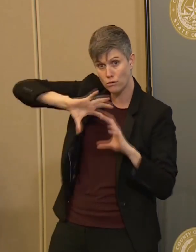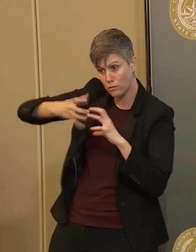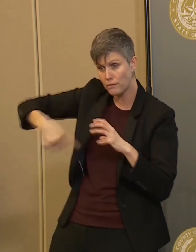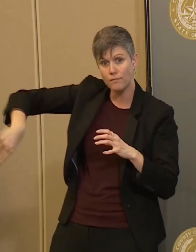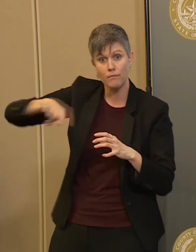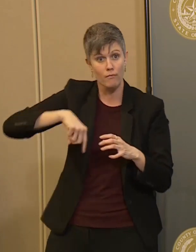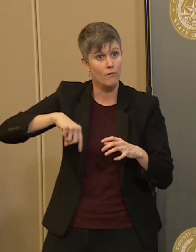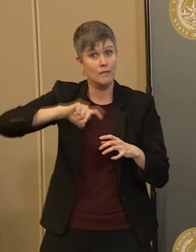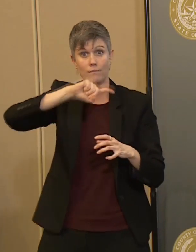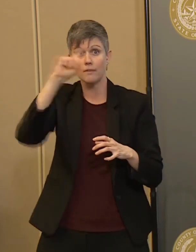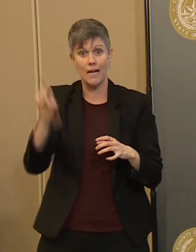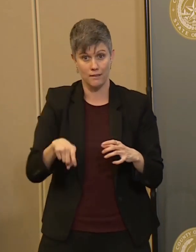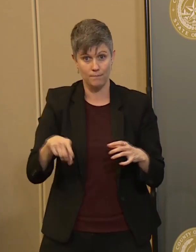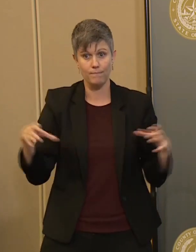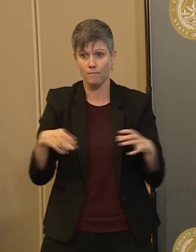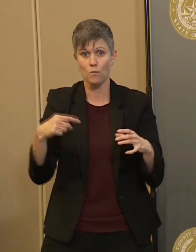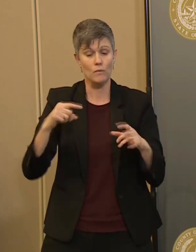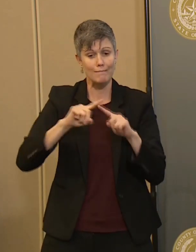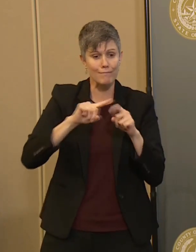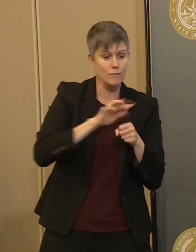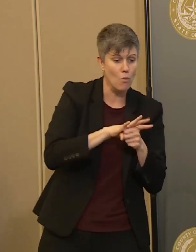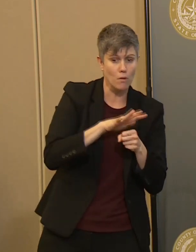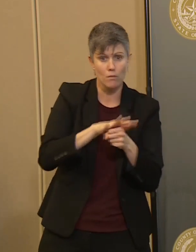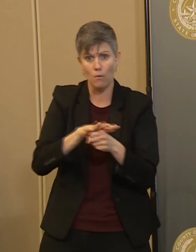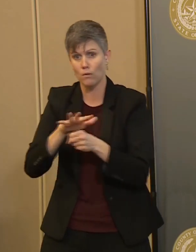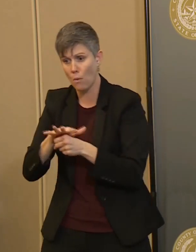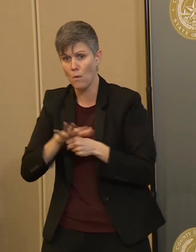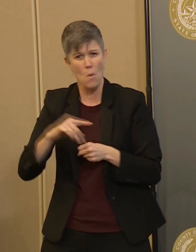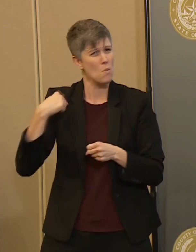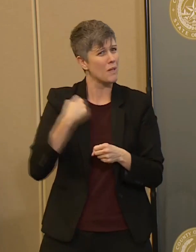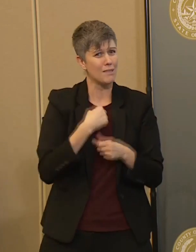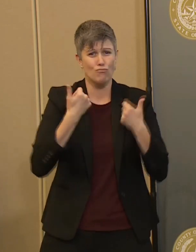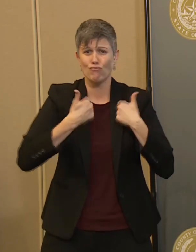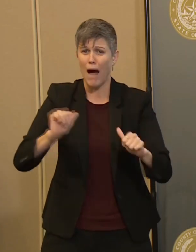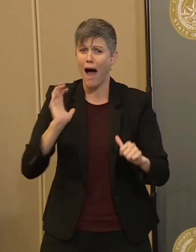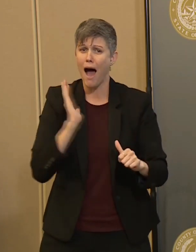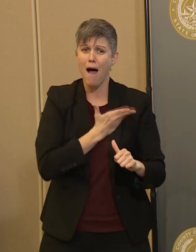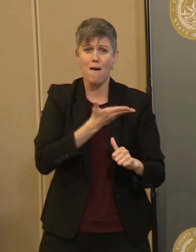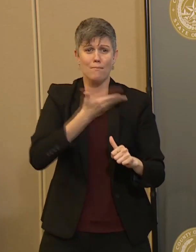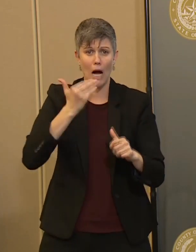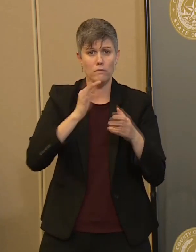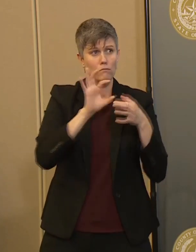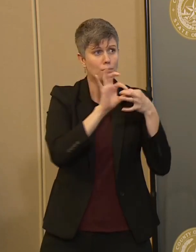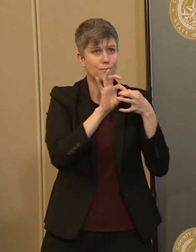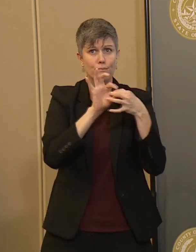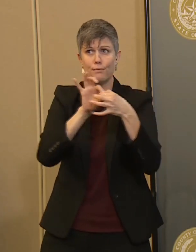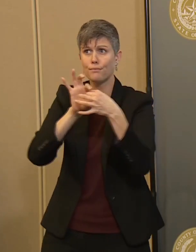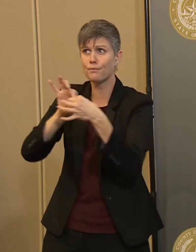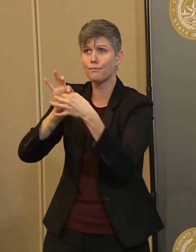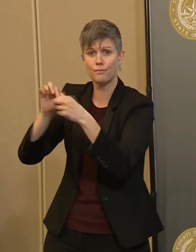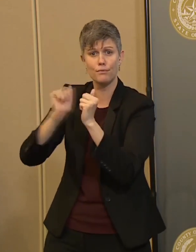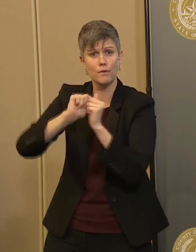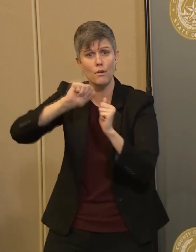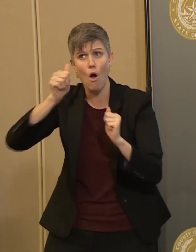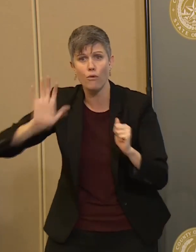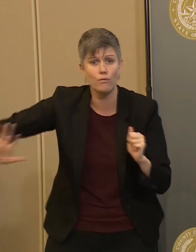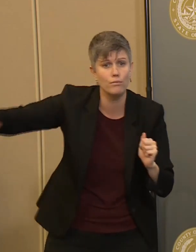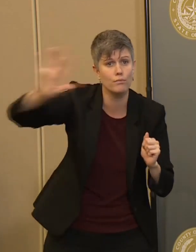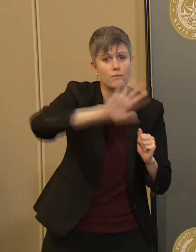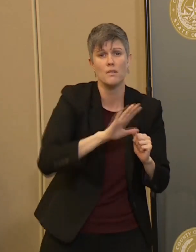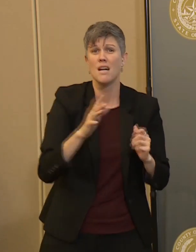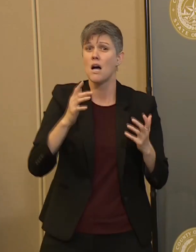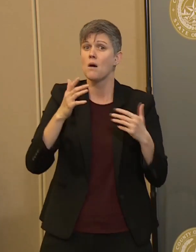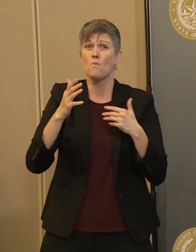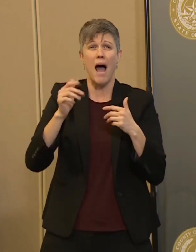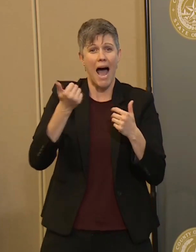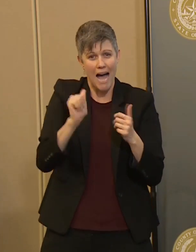our five county MSA. So we're trying to get to, uh, the closest thing to, uh, mirrored orders as